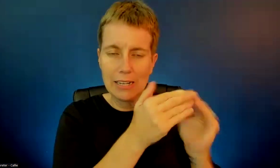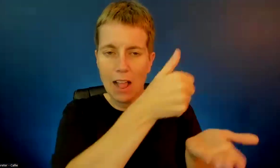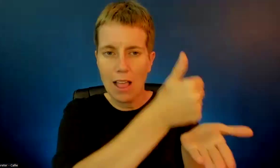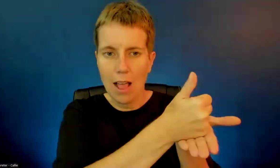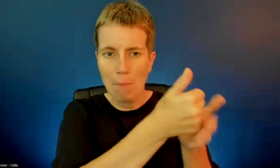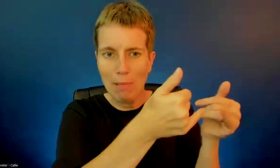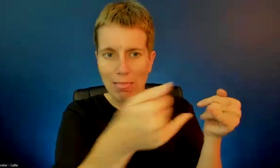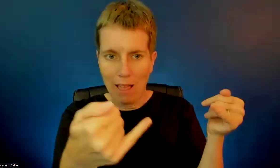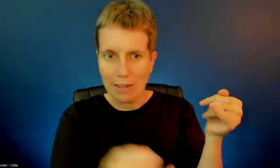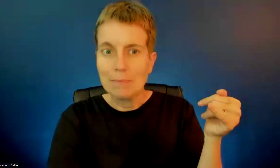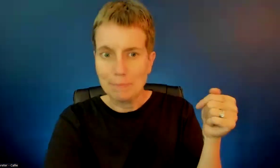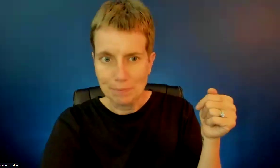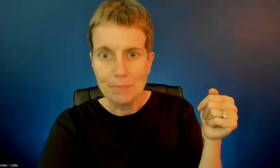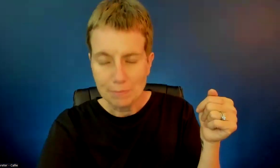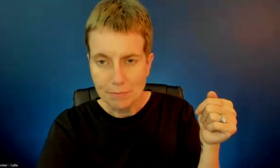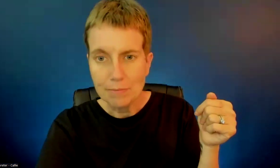Um,